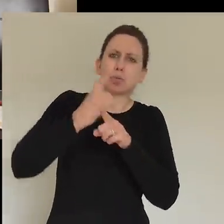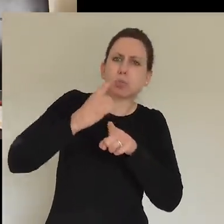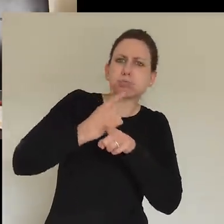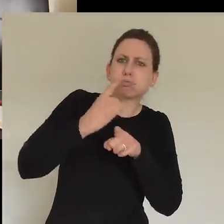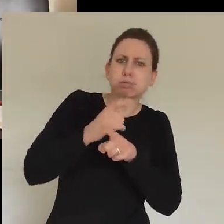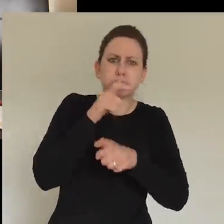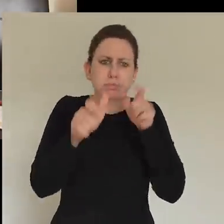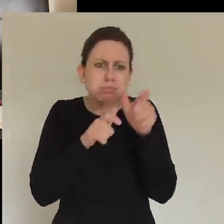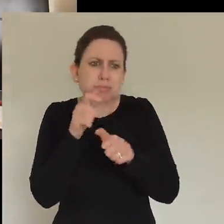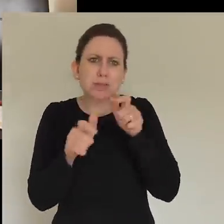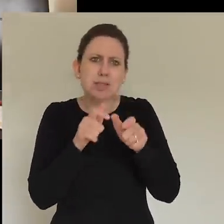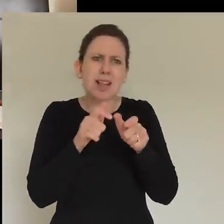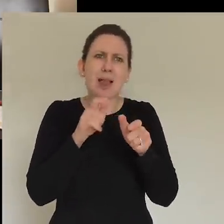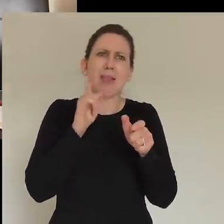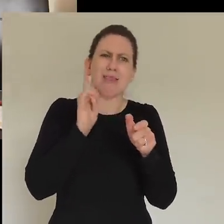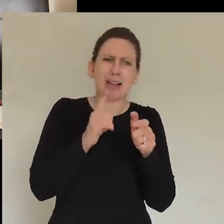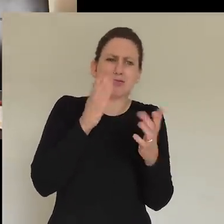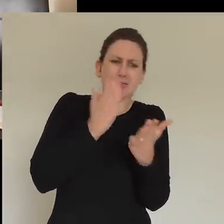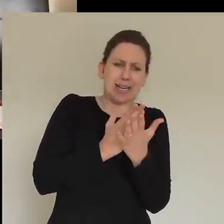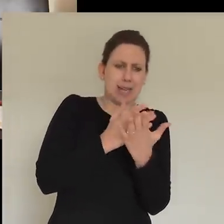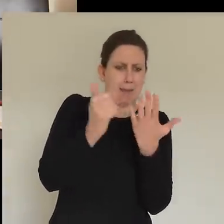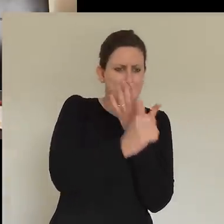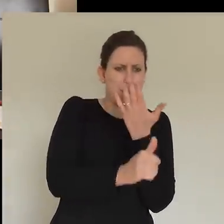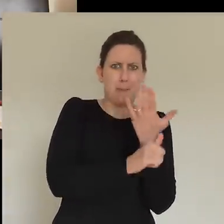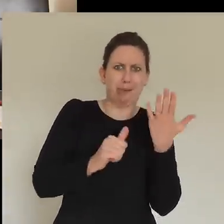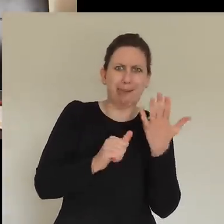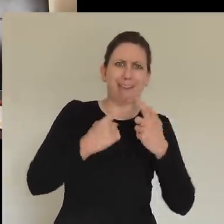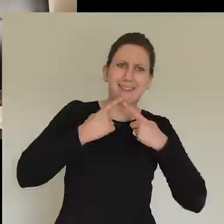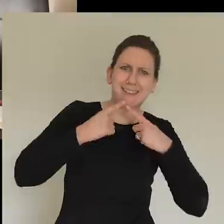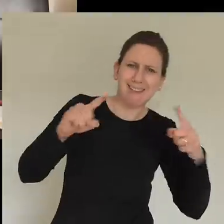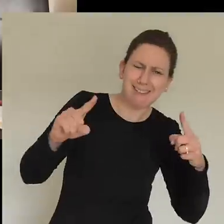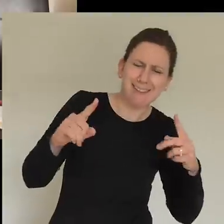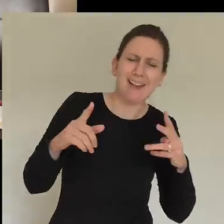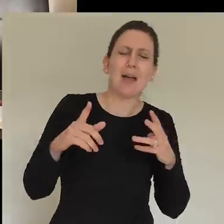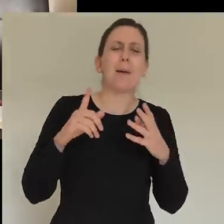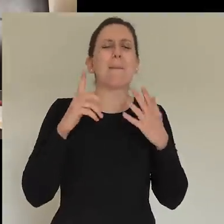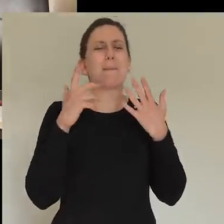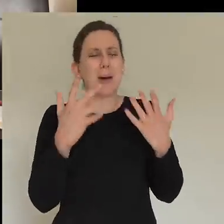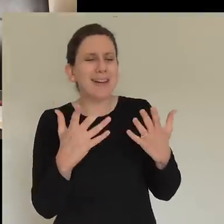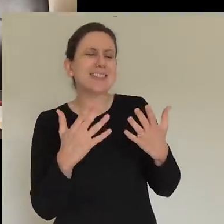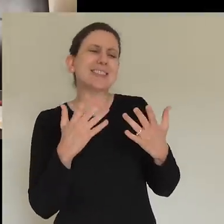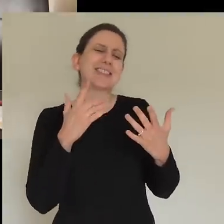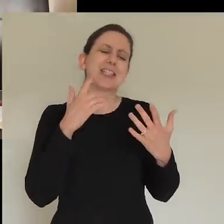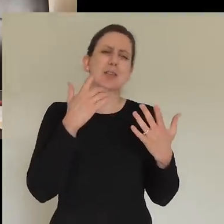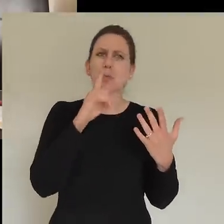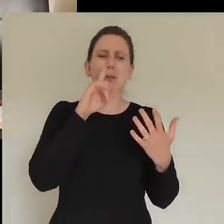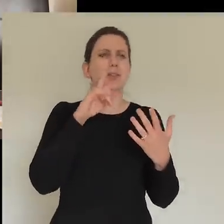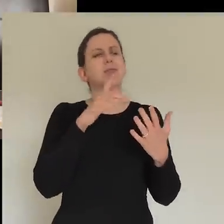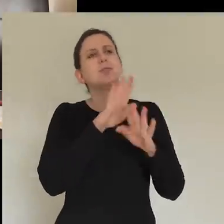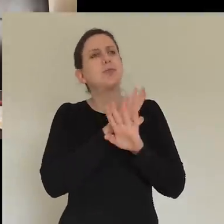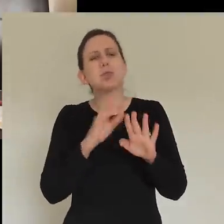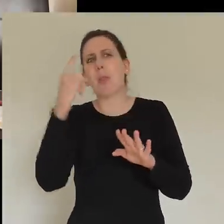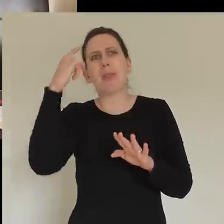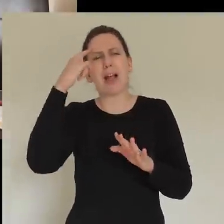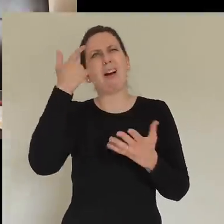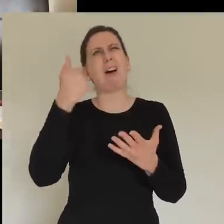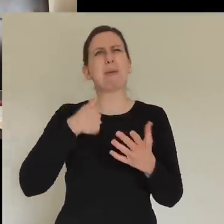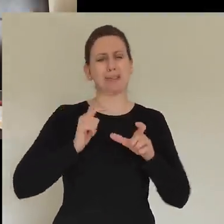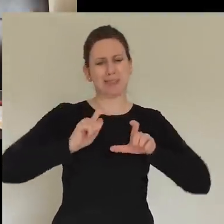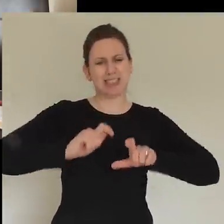of us, instead of saying, I'm locked in my house. I can't do this. I can't do that. I'm limited in this. There's nothing I can do. Maybe we need to extend our prophetic imagination